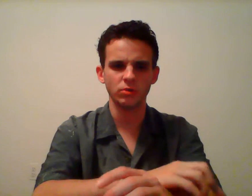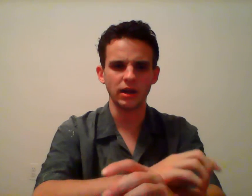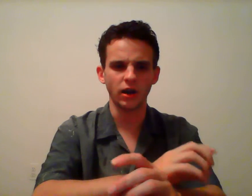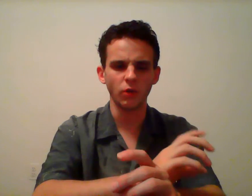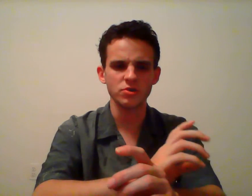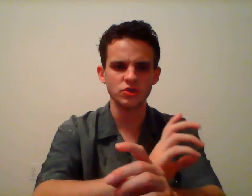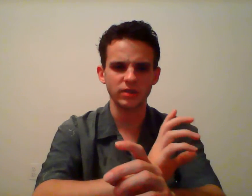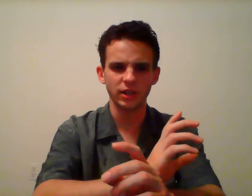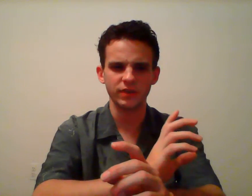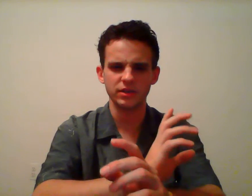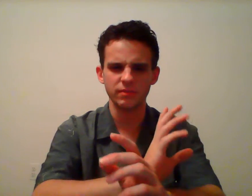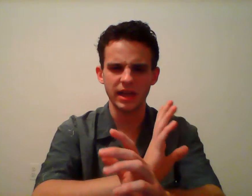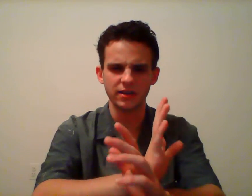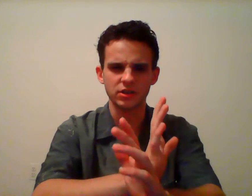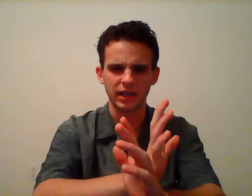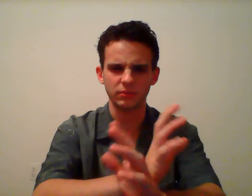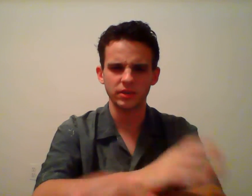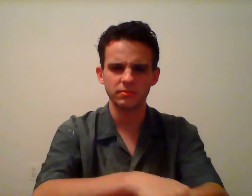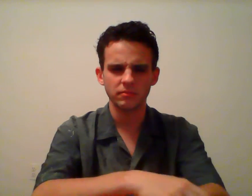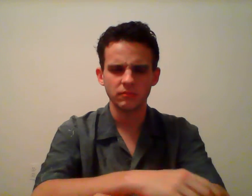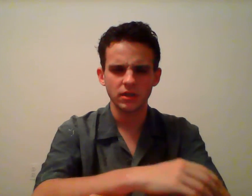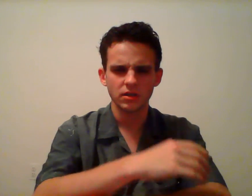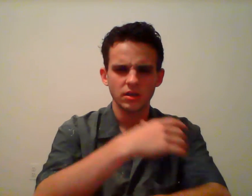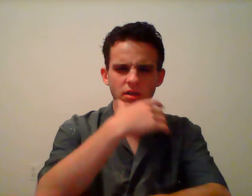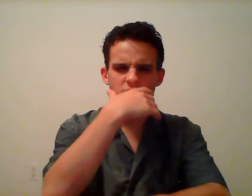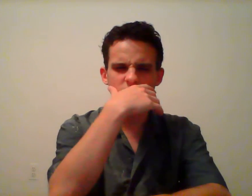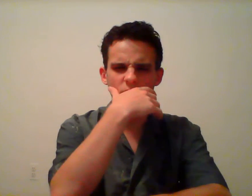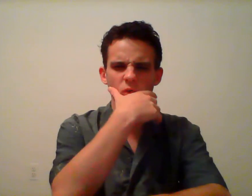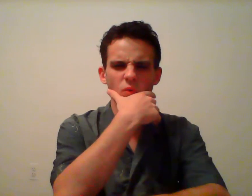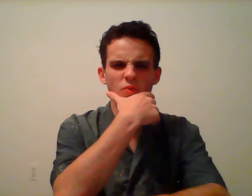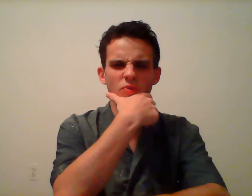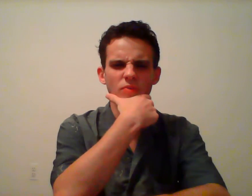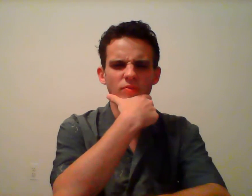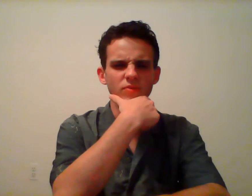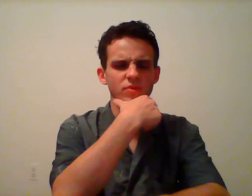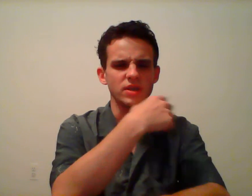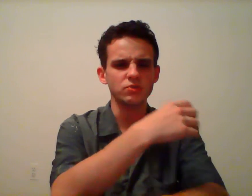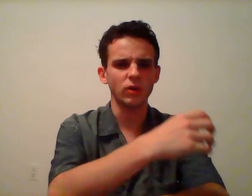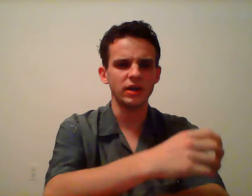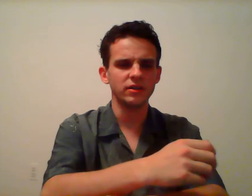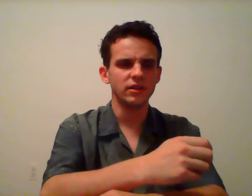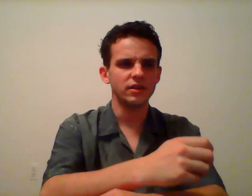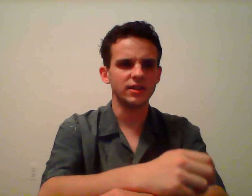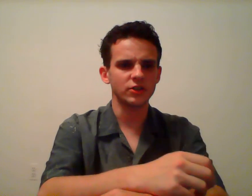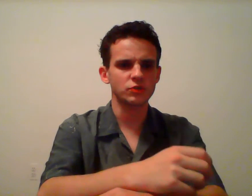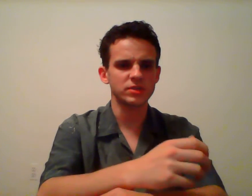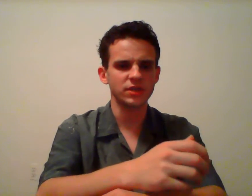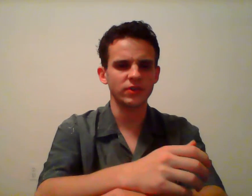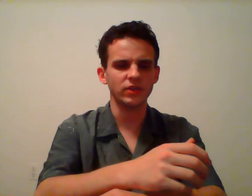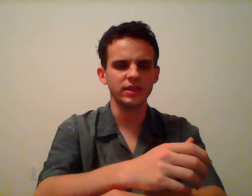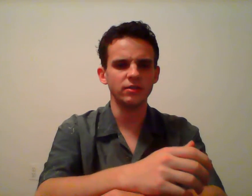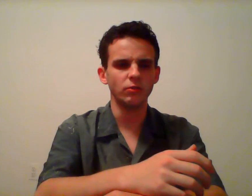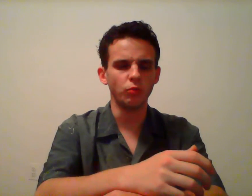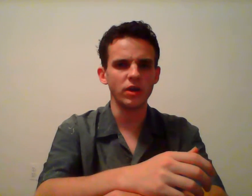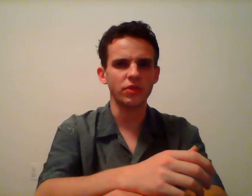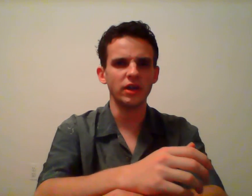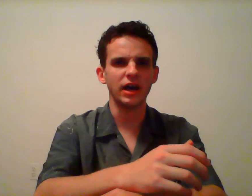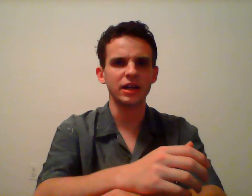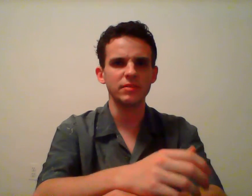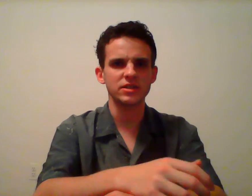almost as relevant and timely. So this one dealt specifically with anonymous